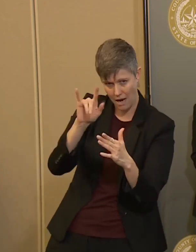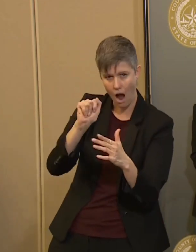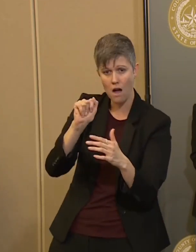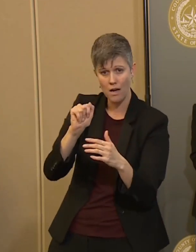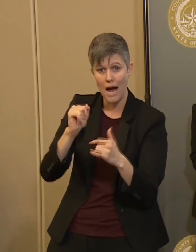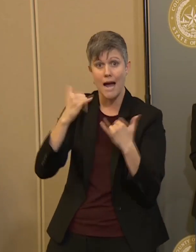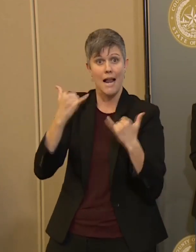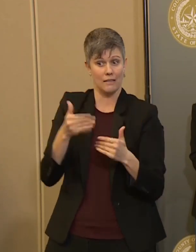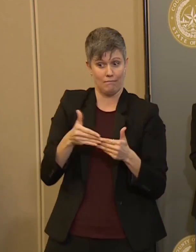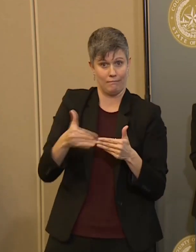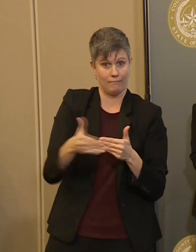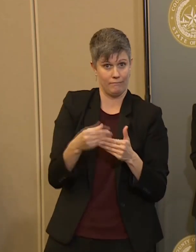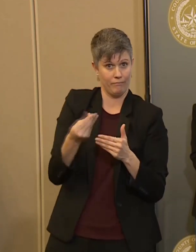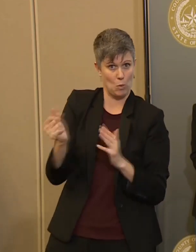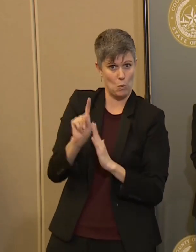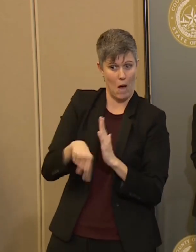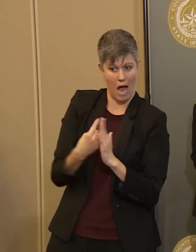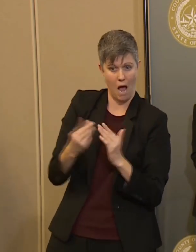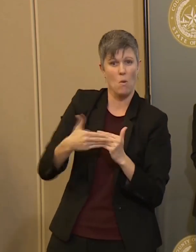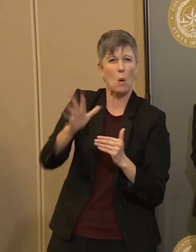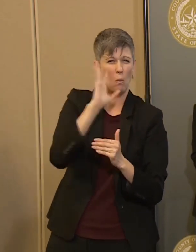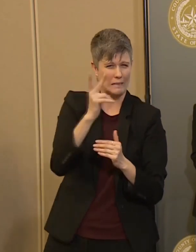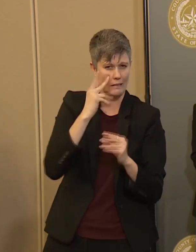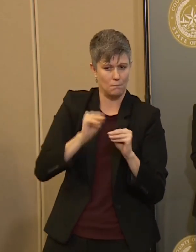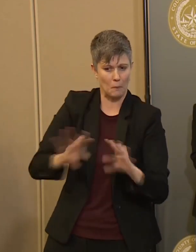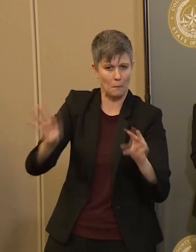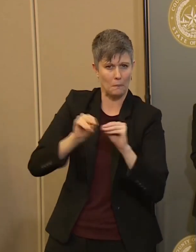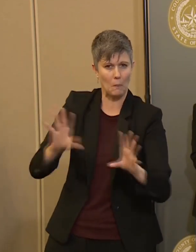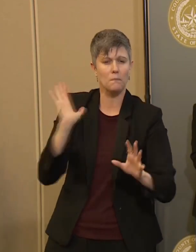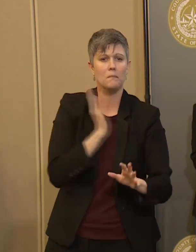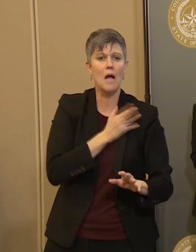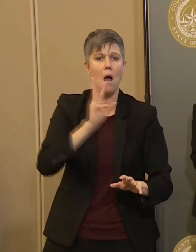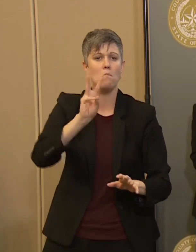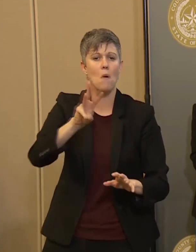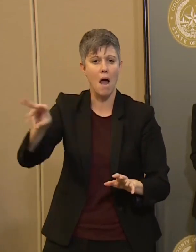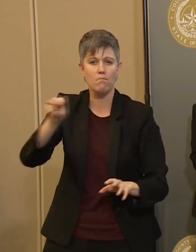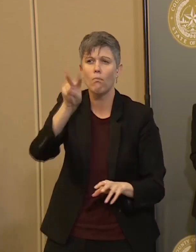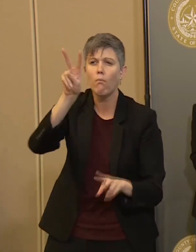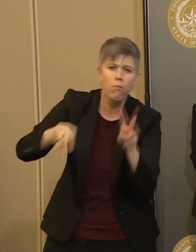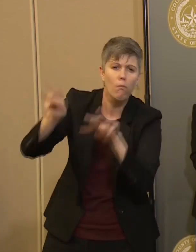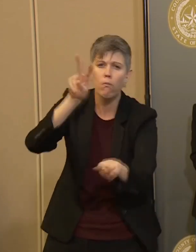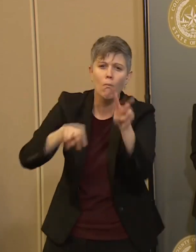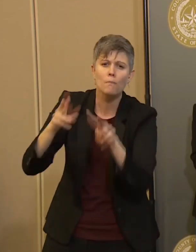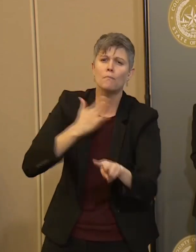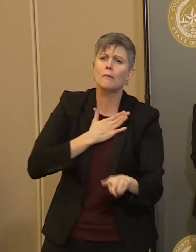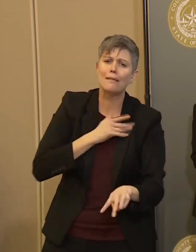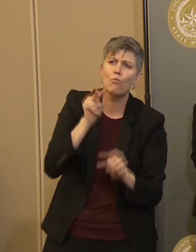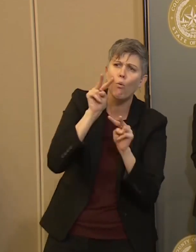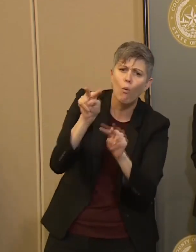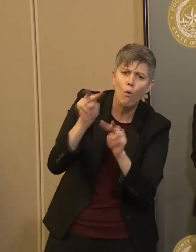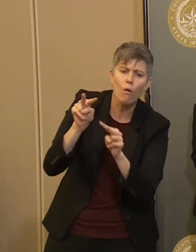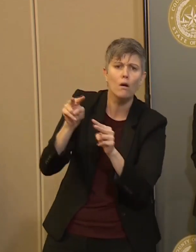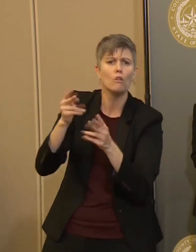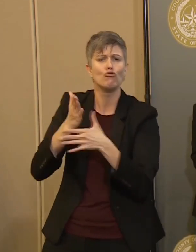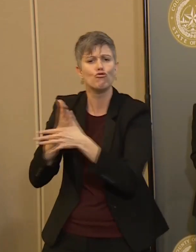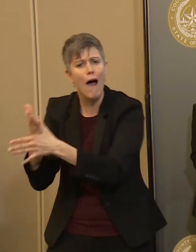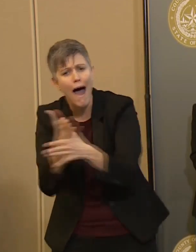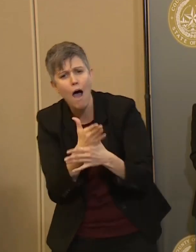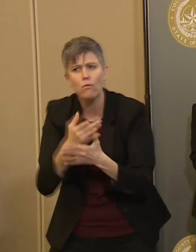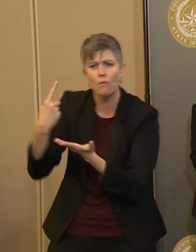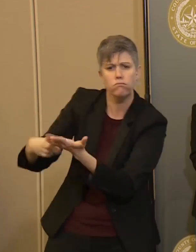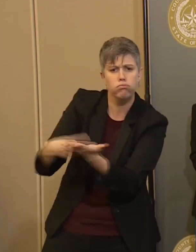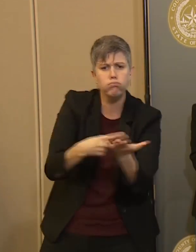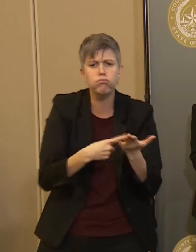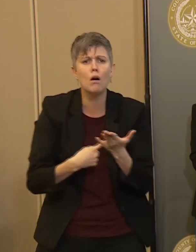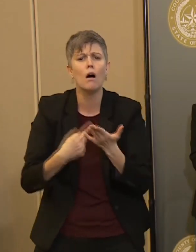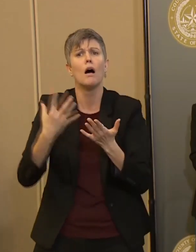judges, you'll see orders through our county websites. And we would appreciate it if you would pick those orders up and recirculate those that